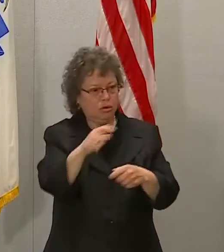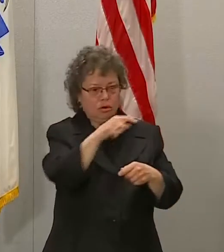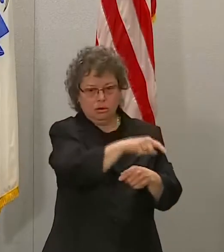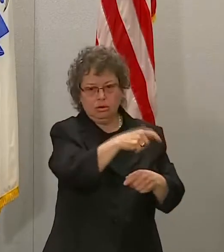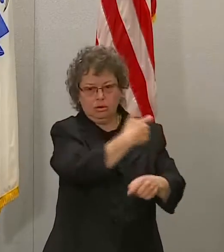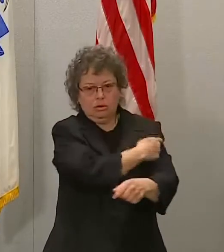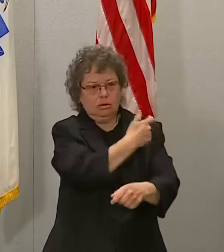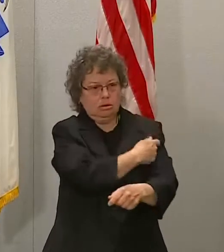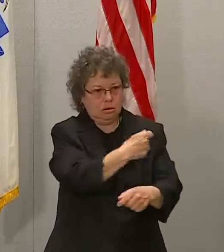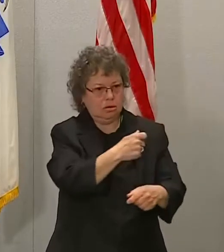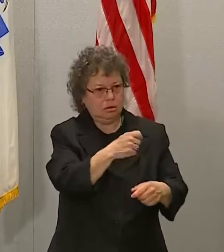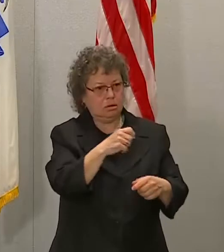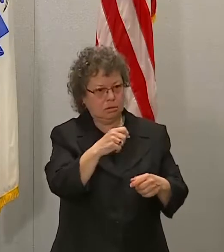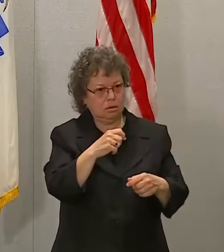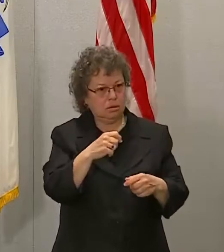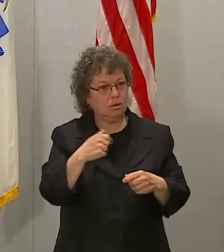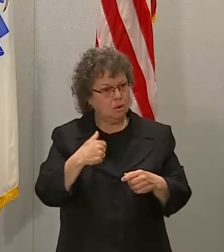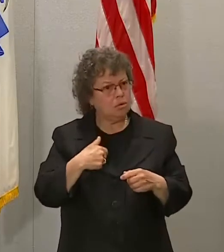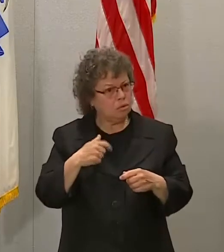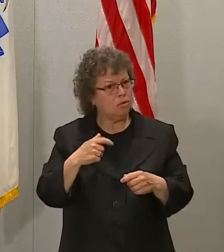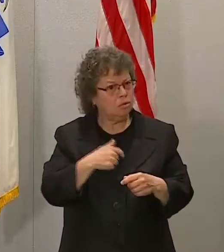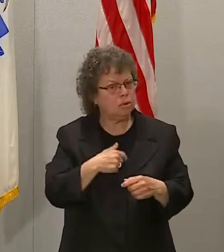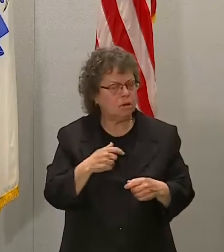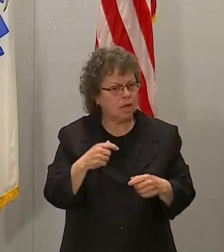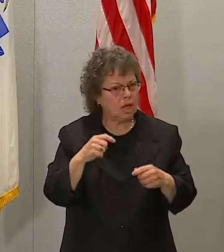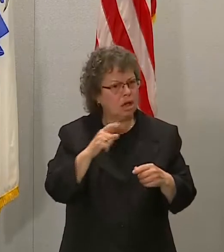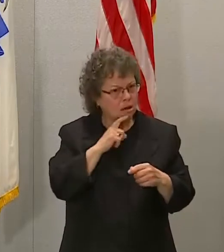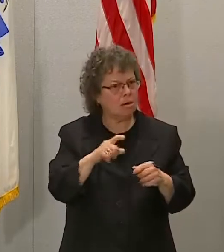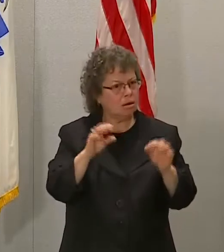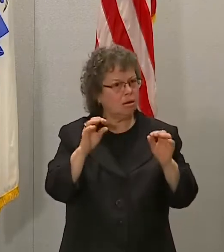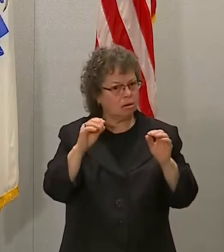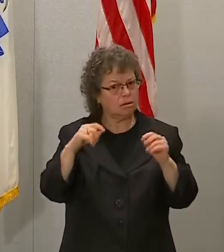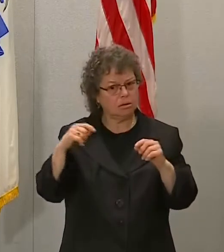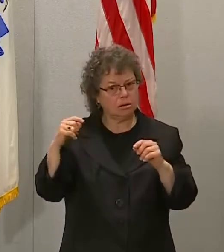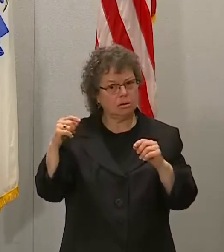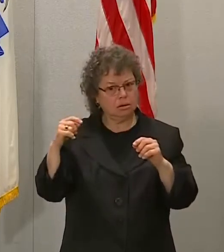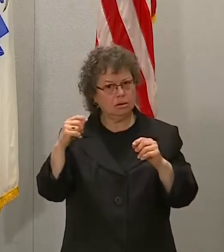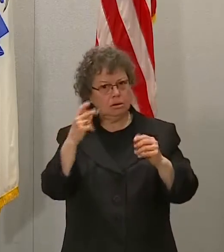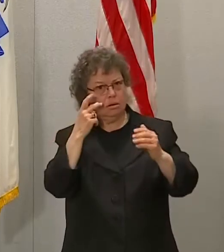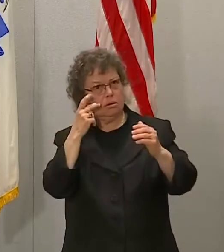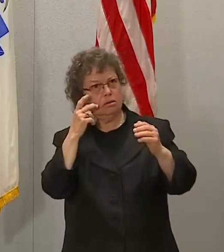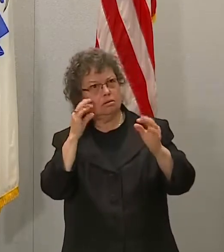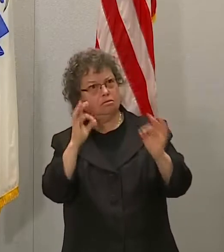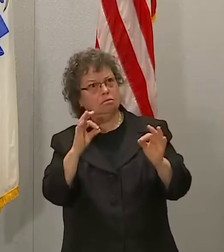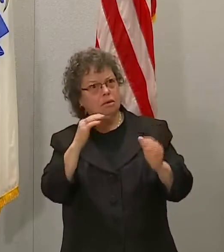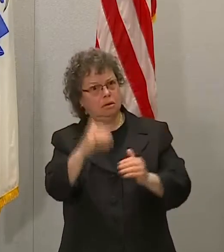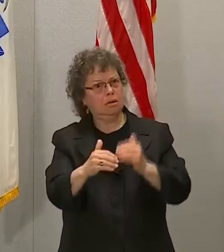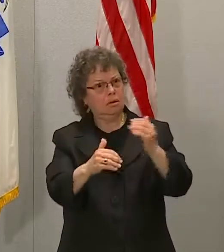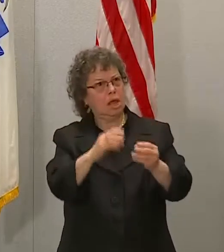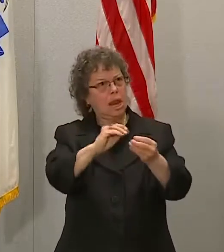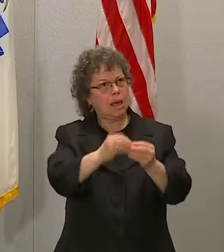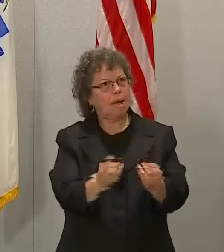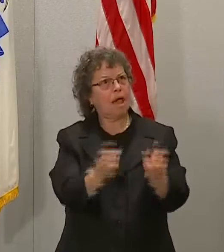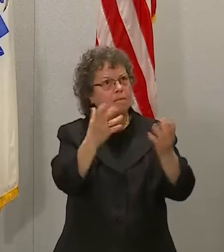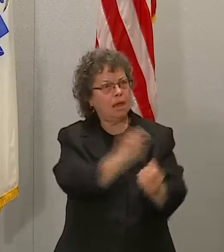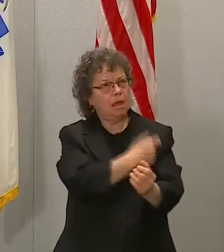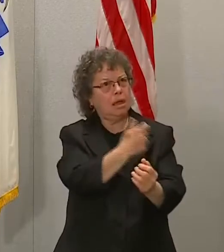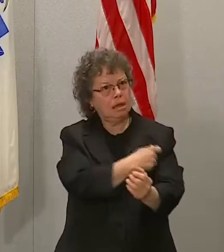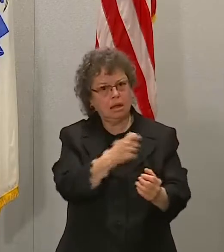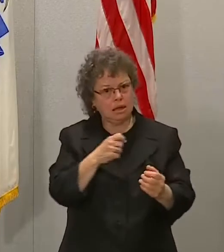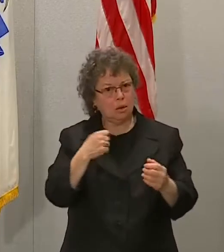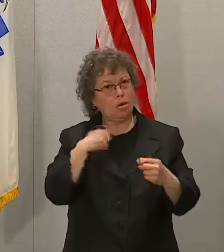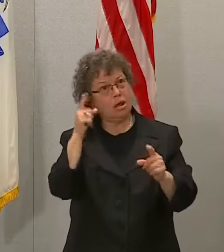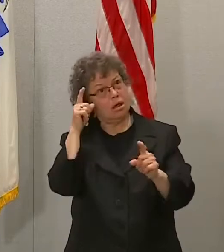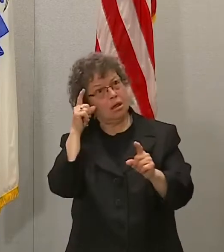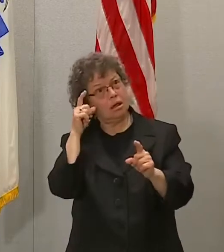We're basically on track with where we thought we were going to be back in December, despite some of the bumps along